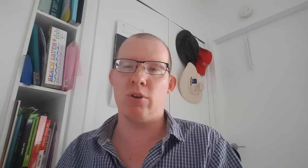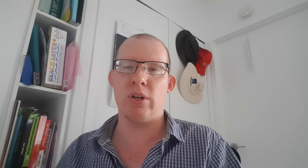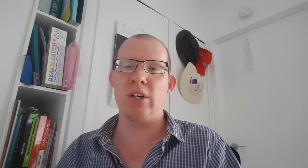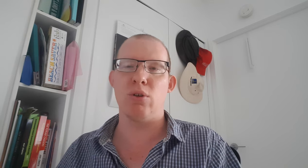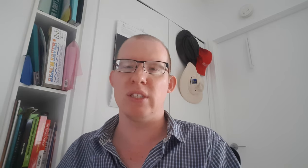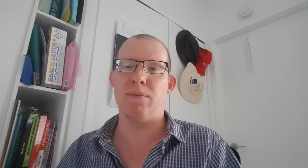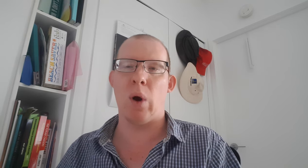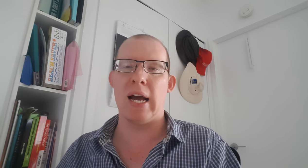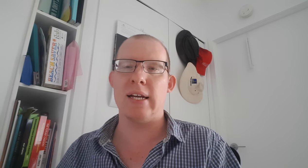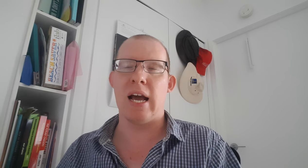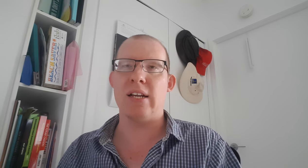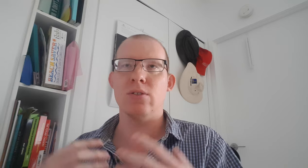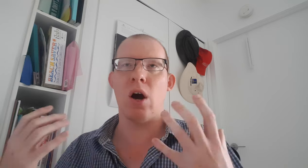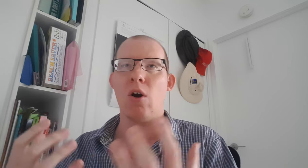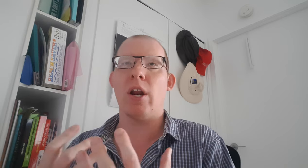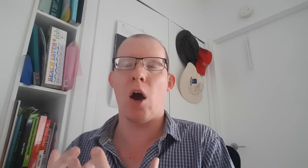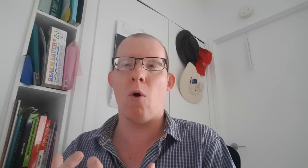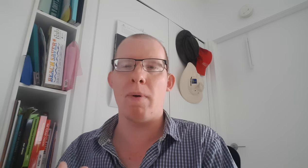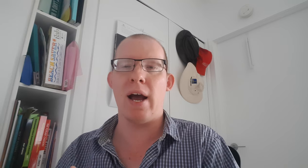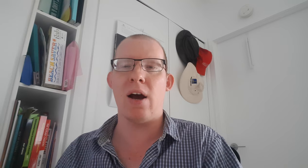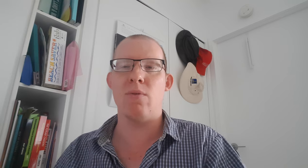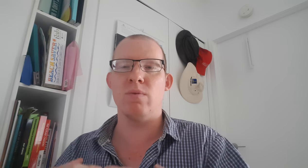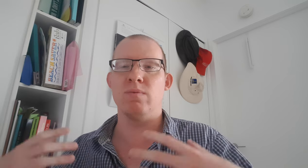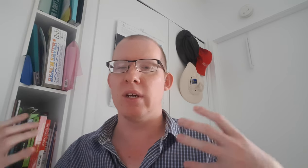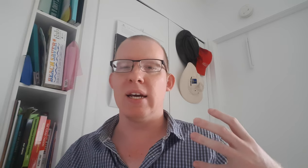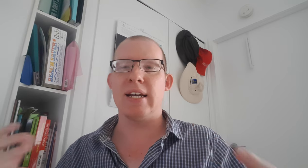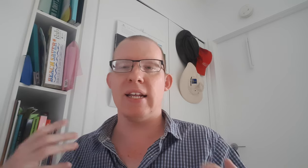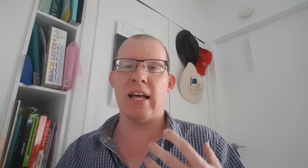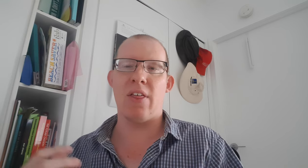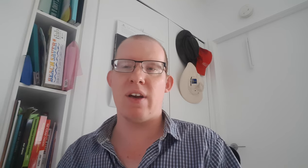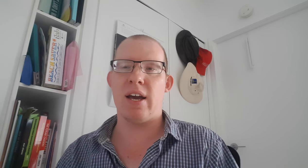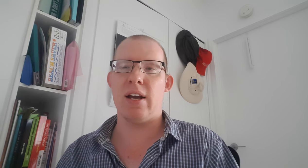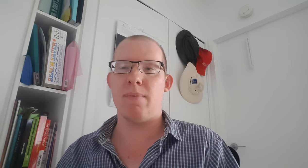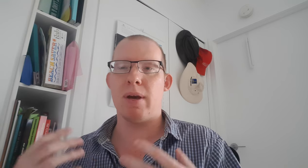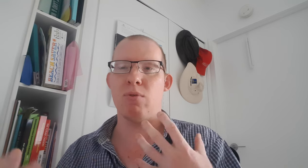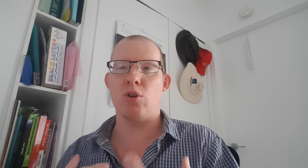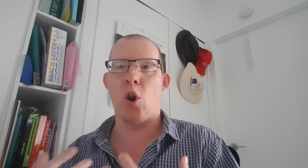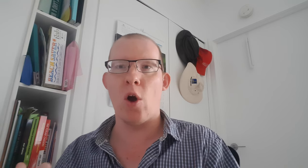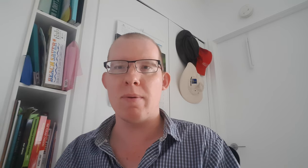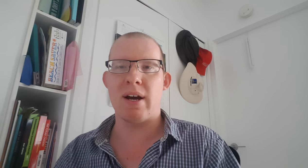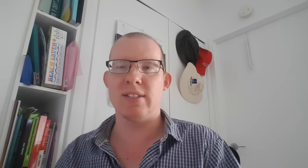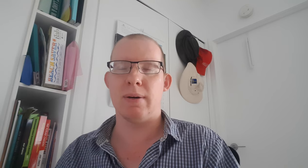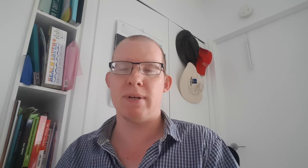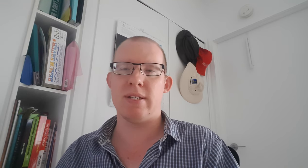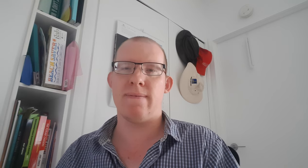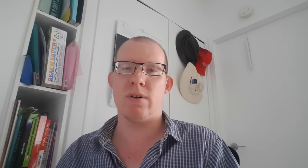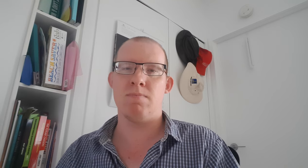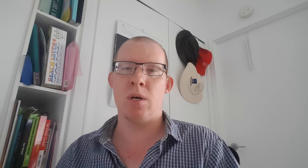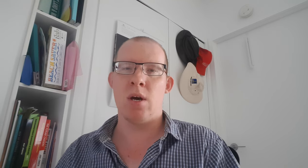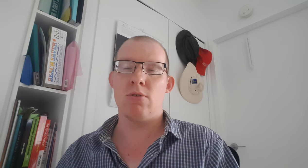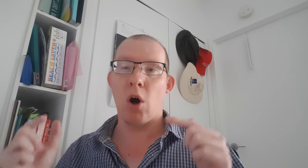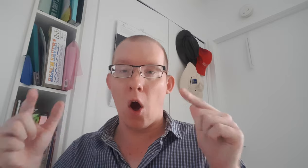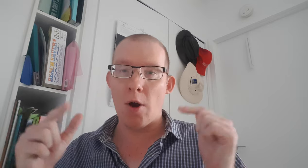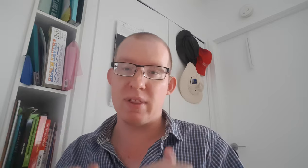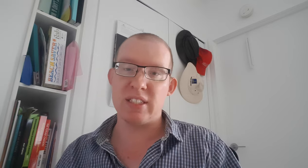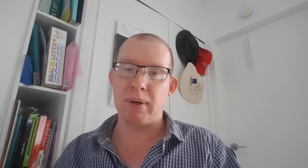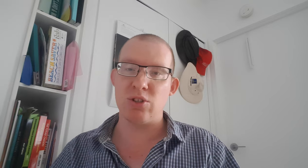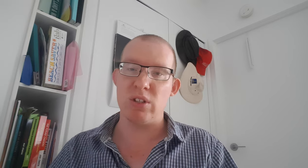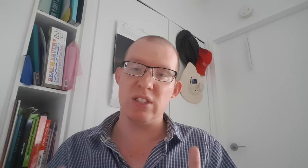inclusive way and it's not going to help out getting out there for people to learn about something different. So I hope this message is